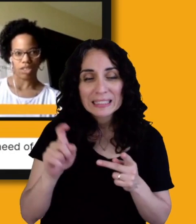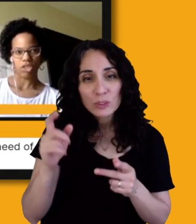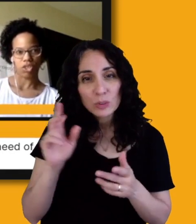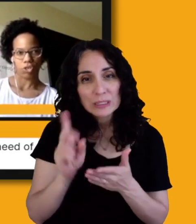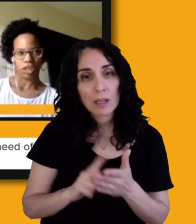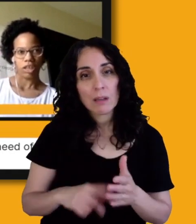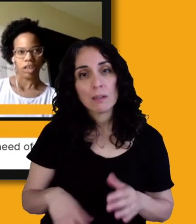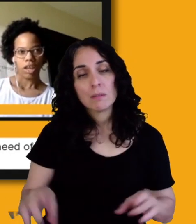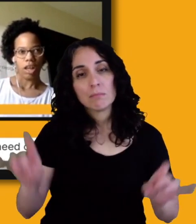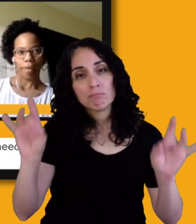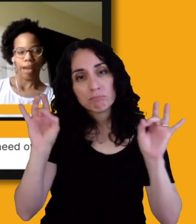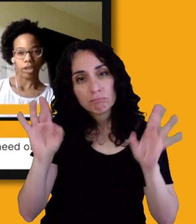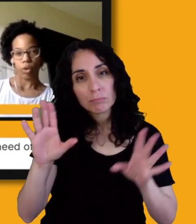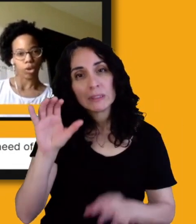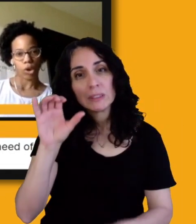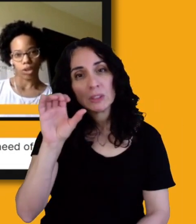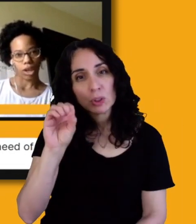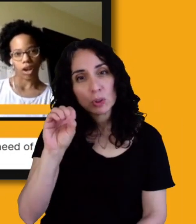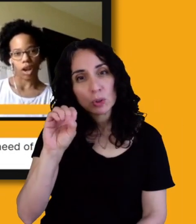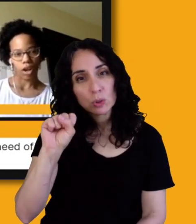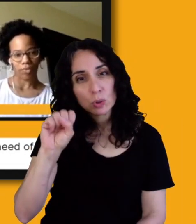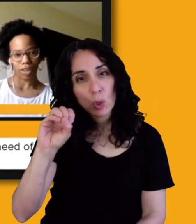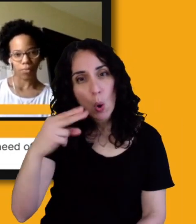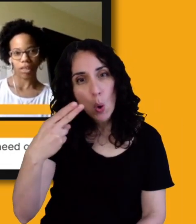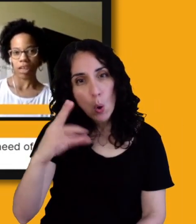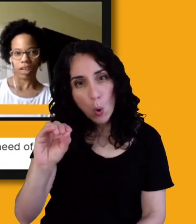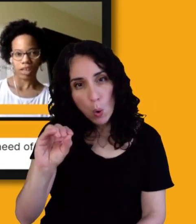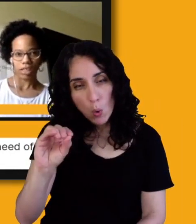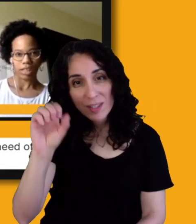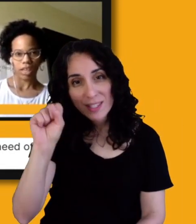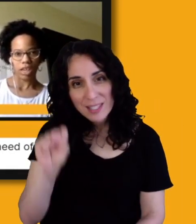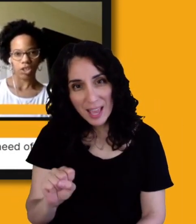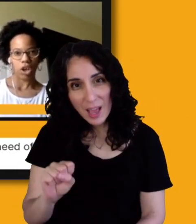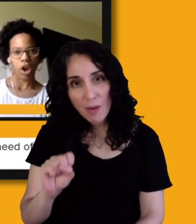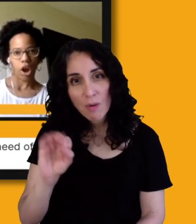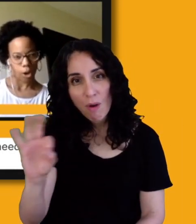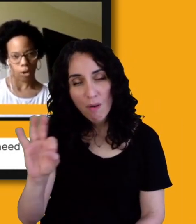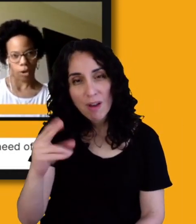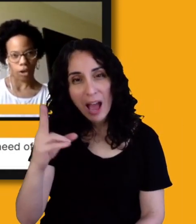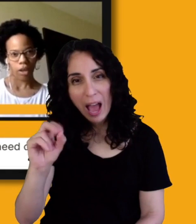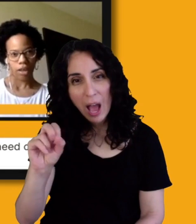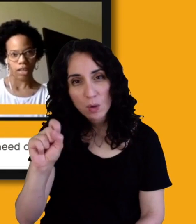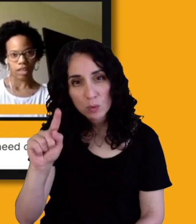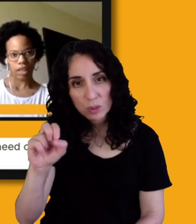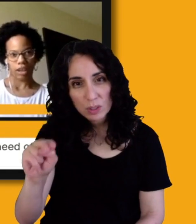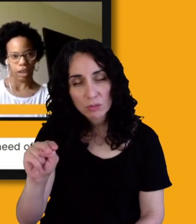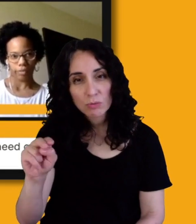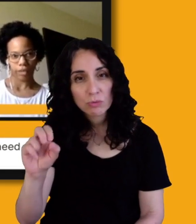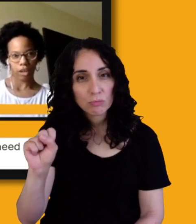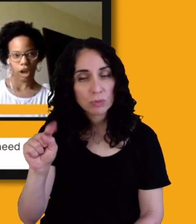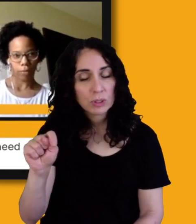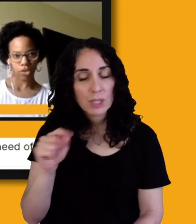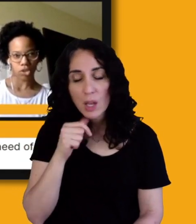Houston street. Um, I don't go there often because it is a horror. It's a lot of cobblestone,